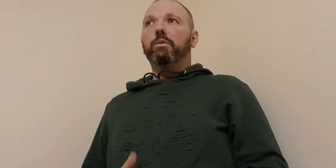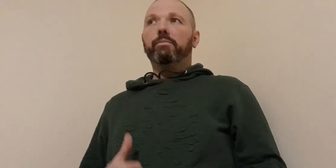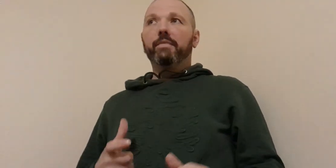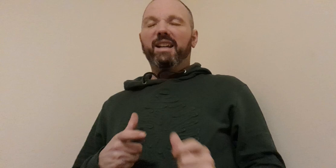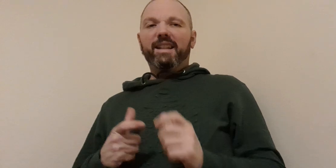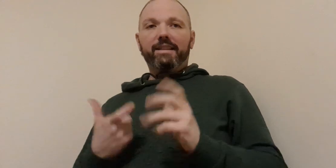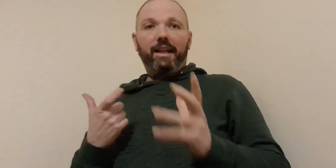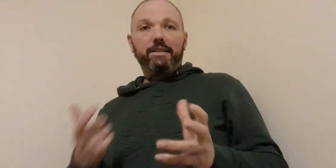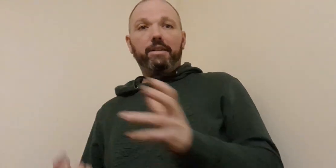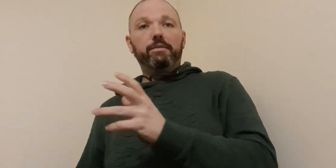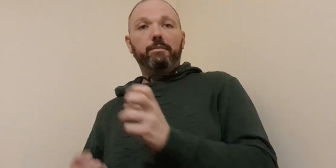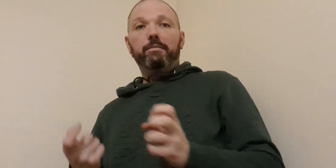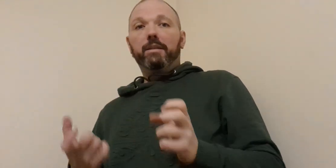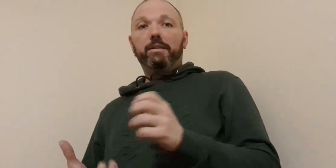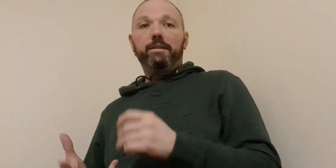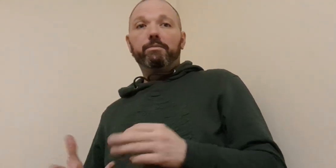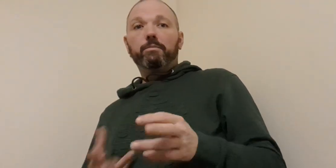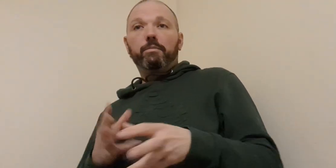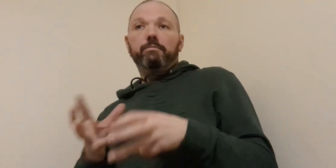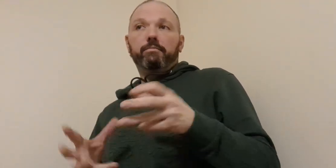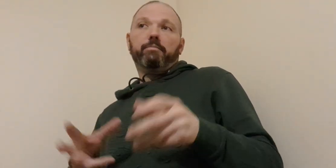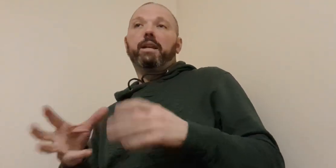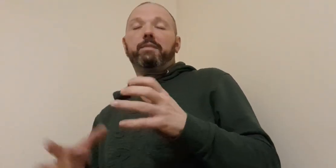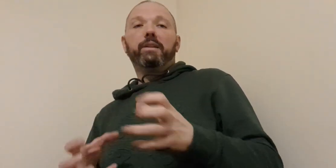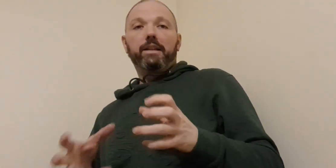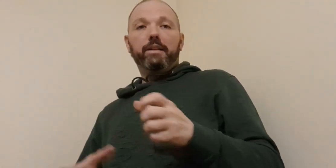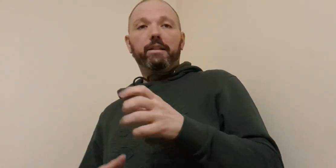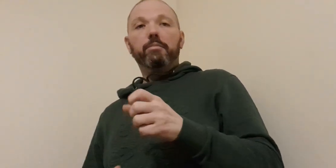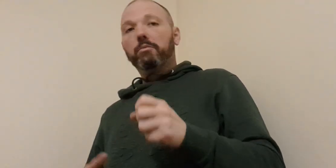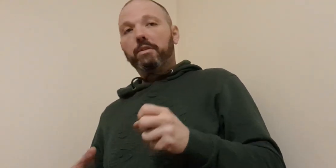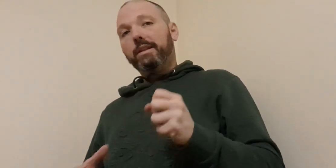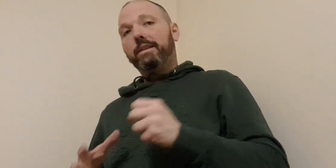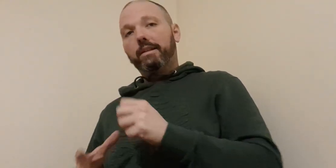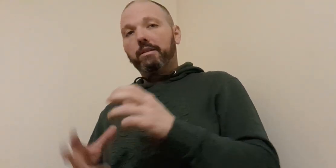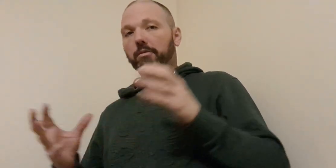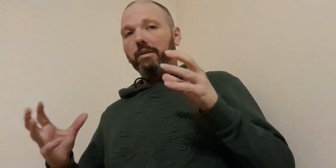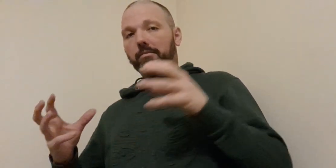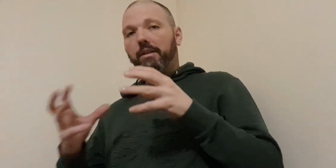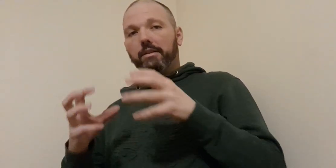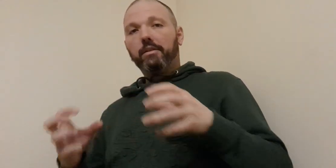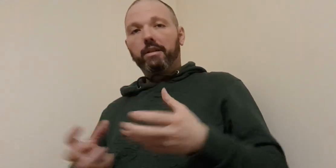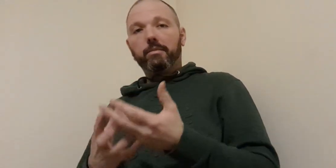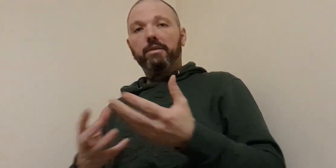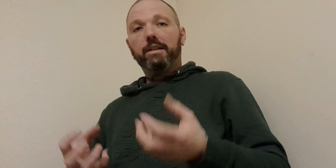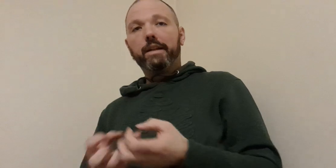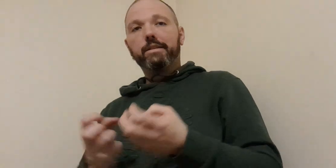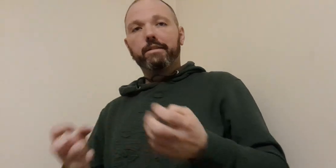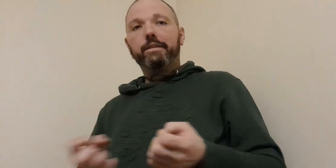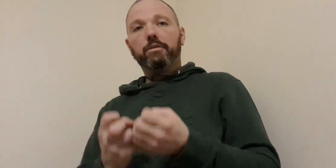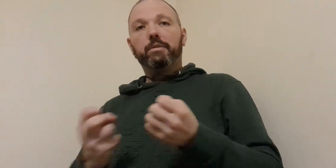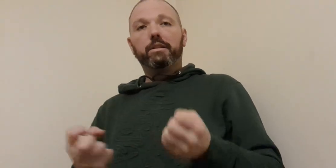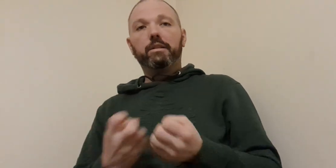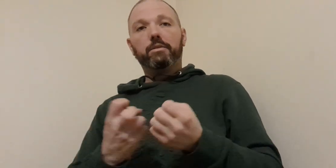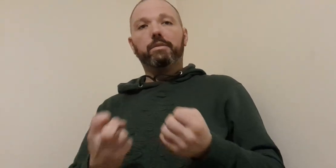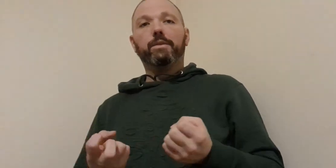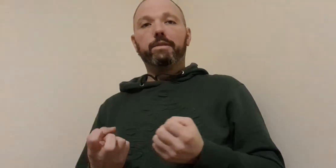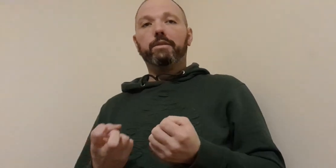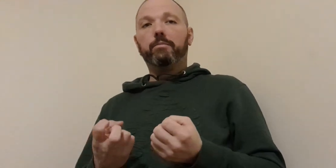that's kind of maybe kind of explaining in a little bit more detail like what i'm kind of talking about the nexus like go within like go the first like go